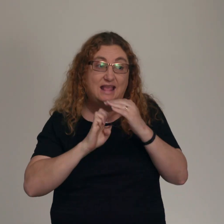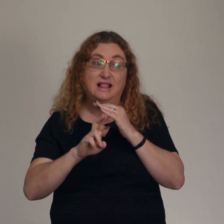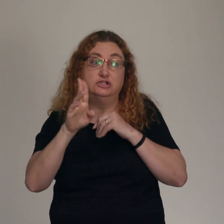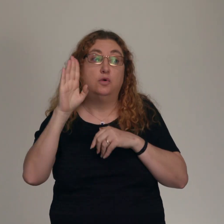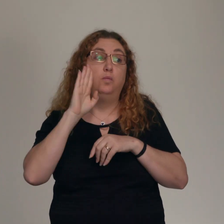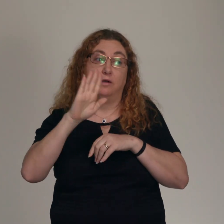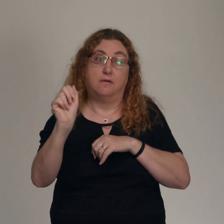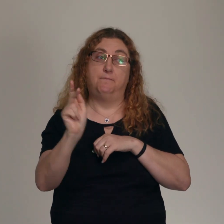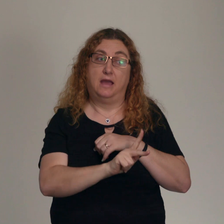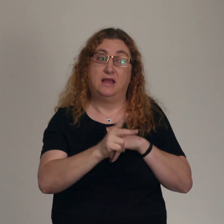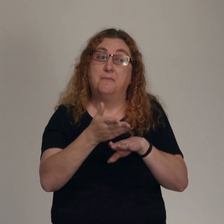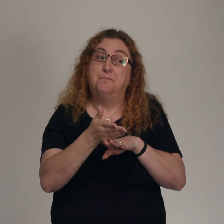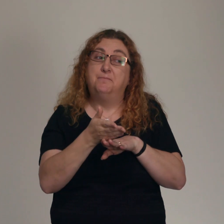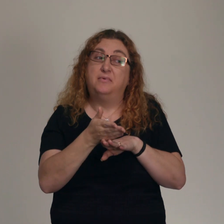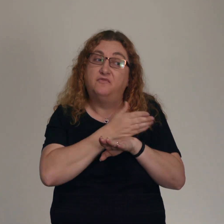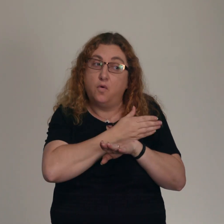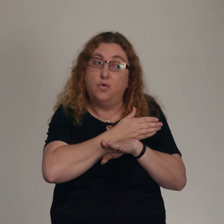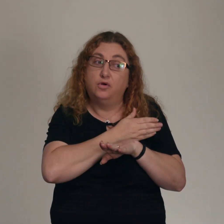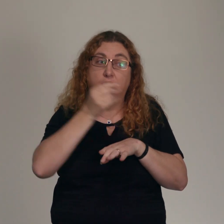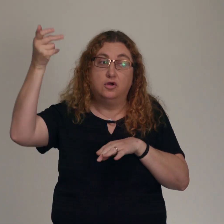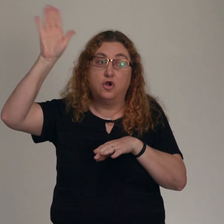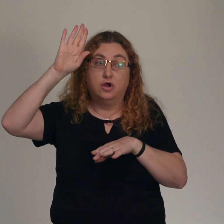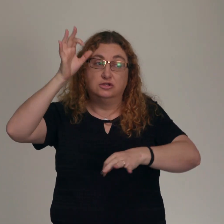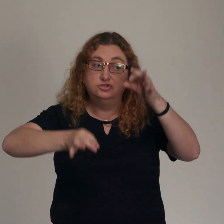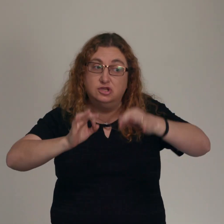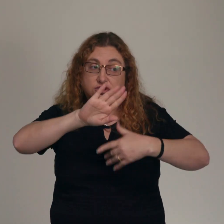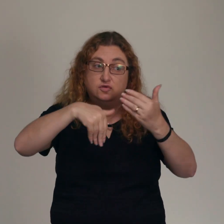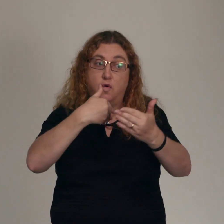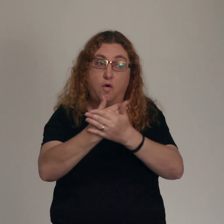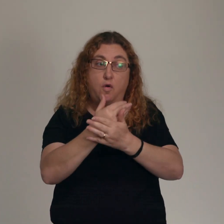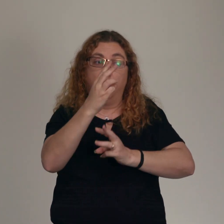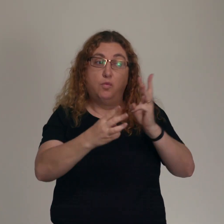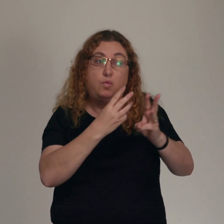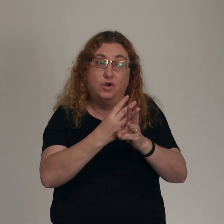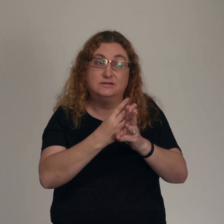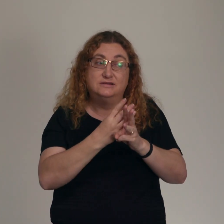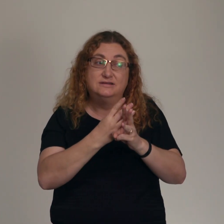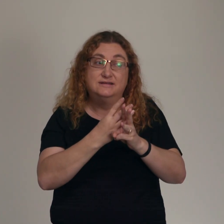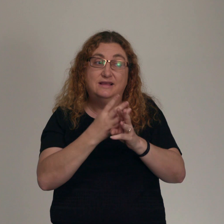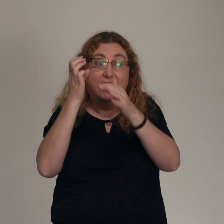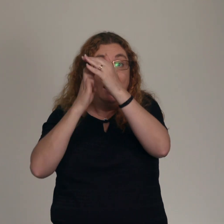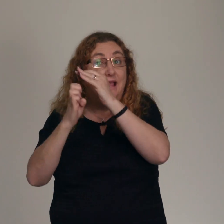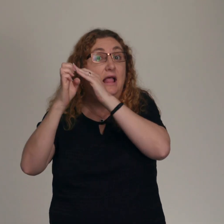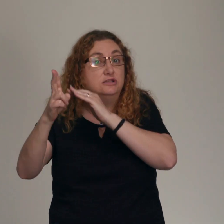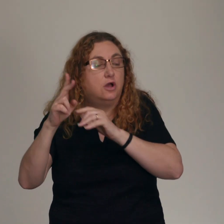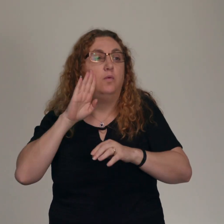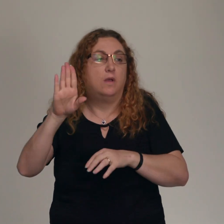comes to end history, Elijah is going to come back. And how do we know that Elijah has come back?